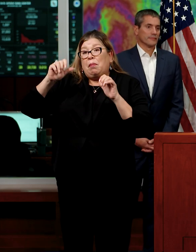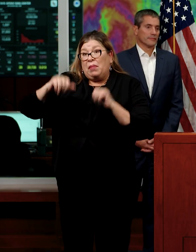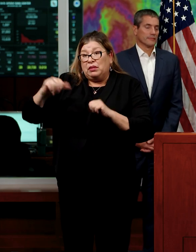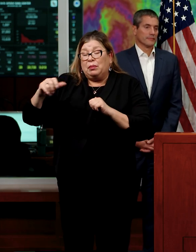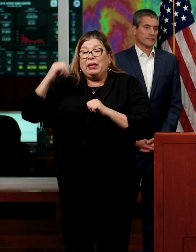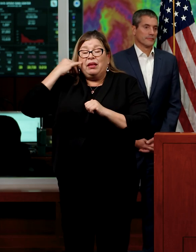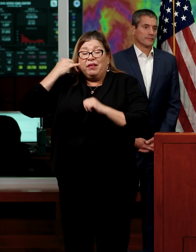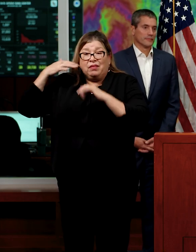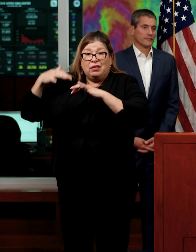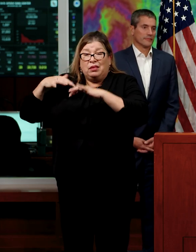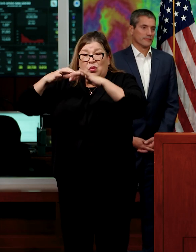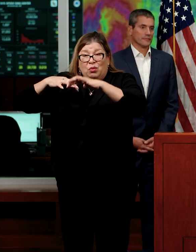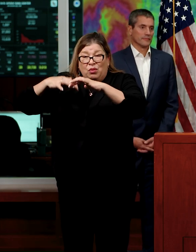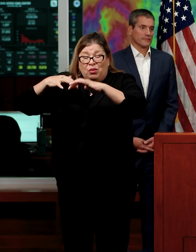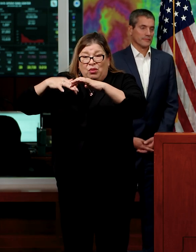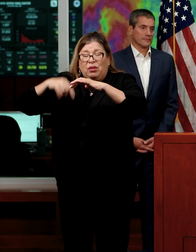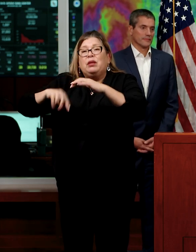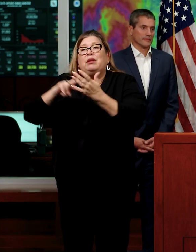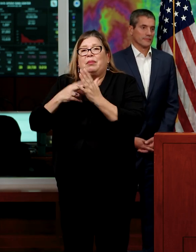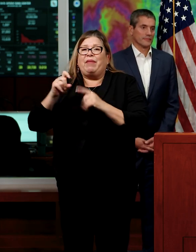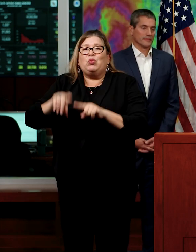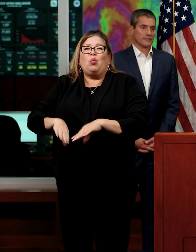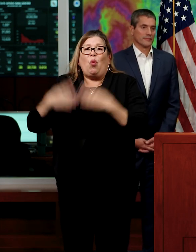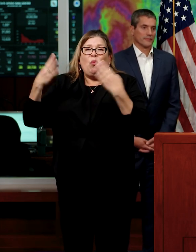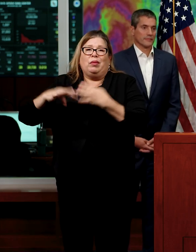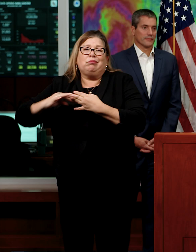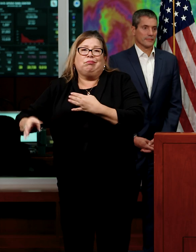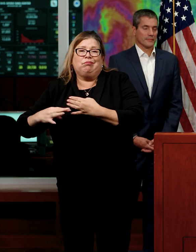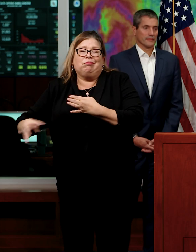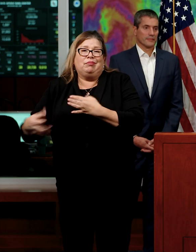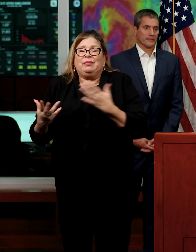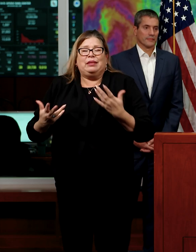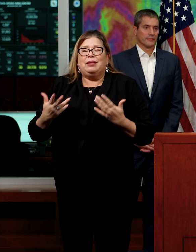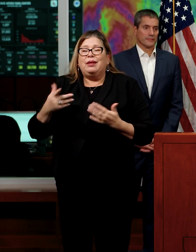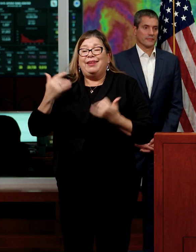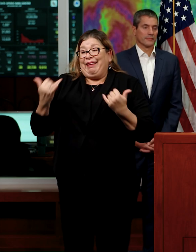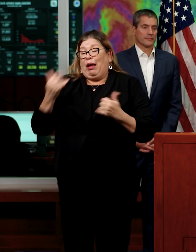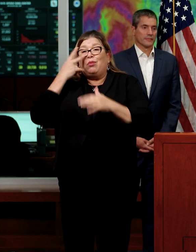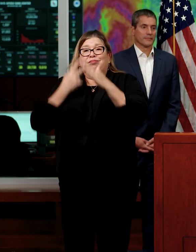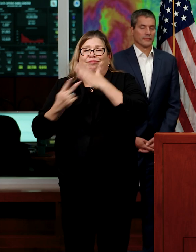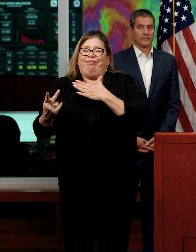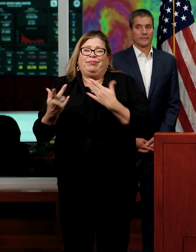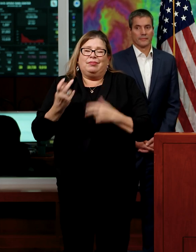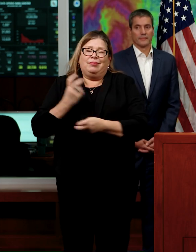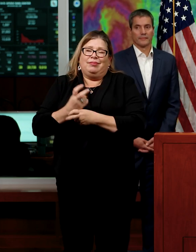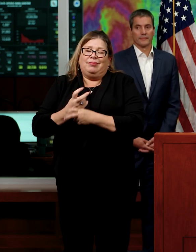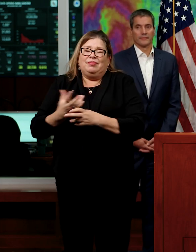Sacramento weir as a result of upcoming storms. There's just too much uncertainty at this moment.